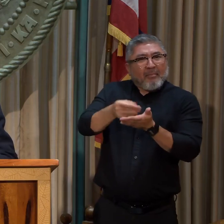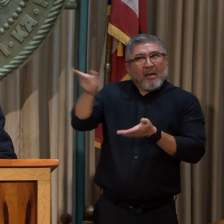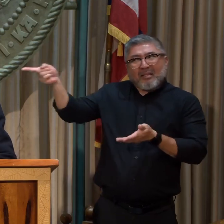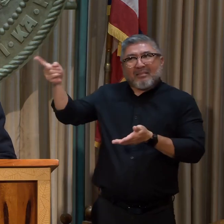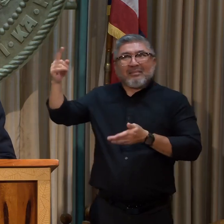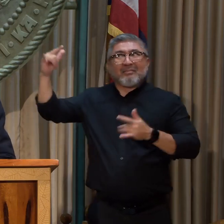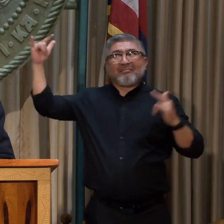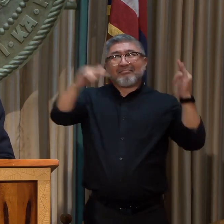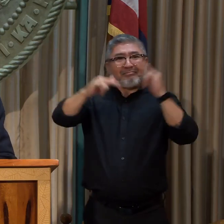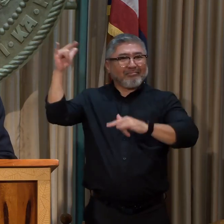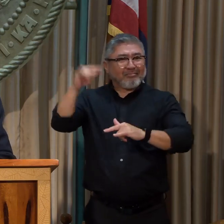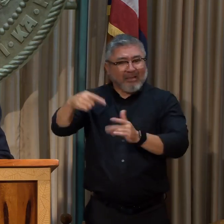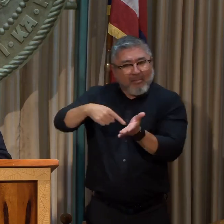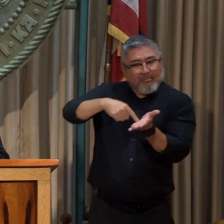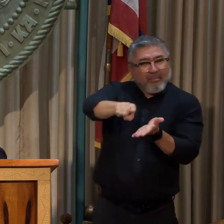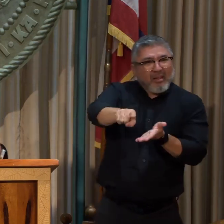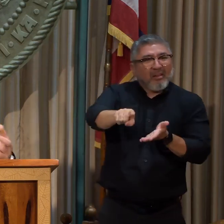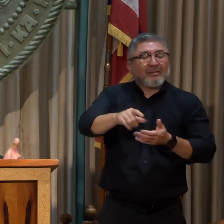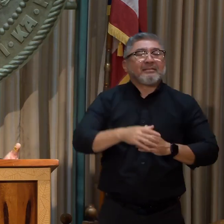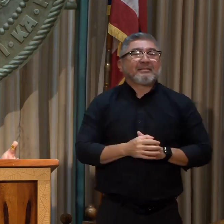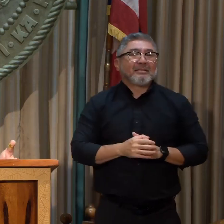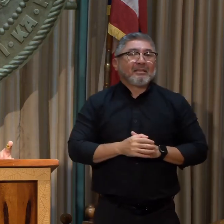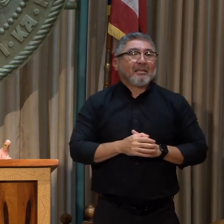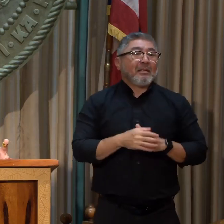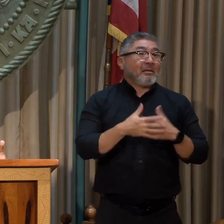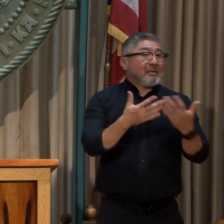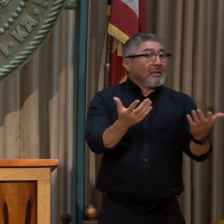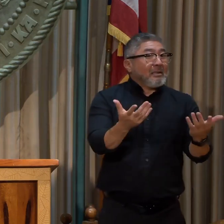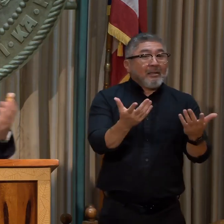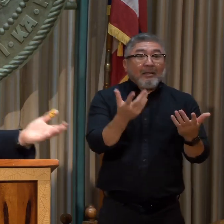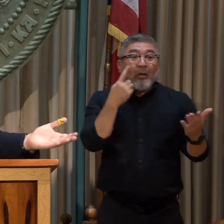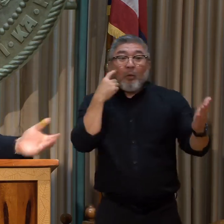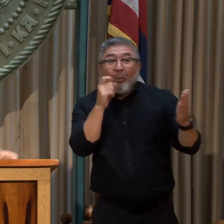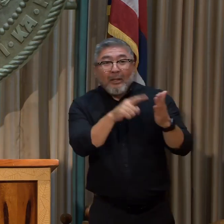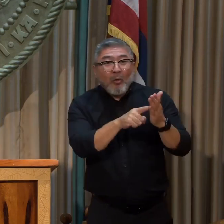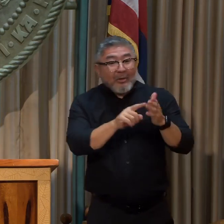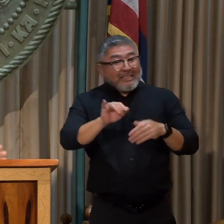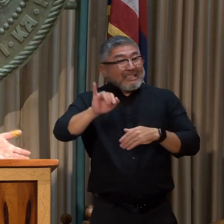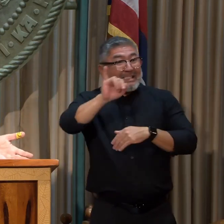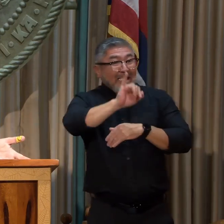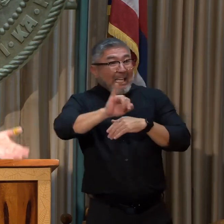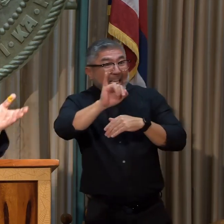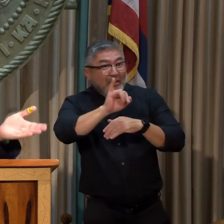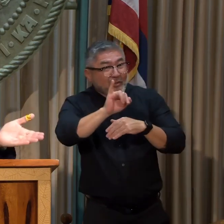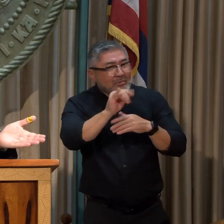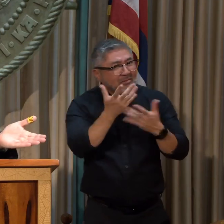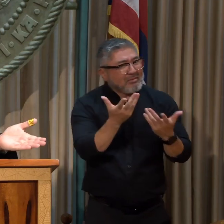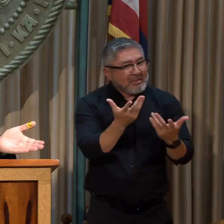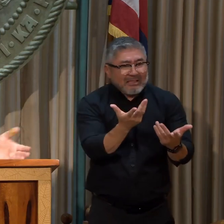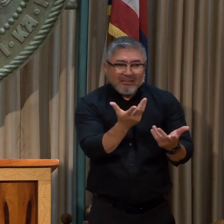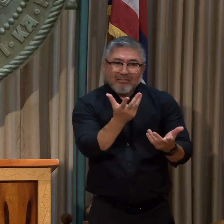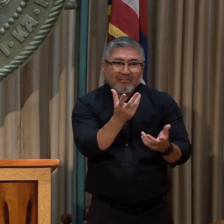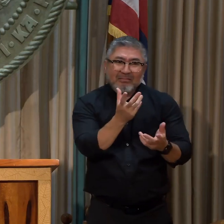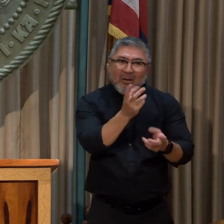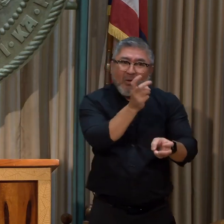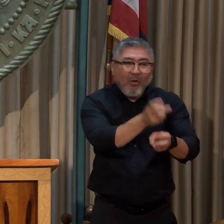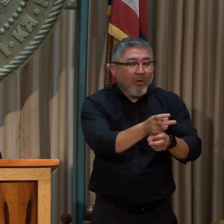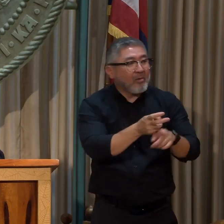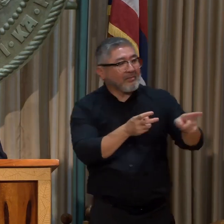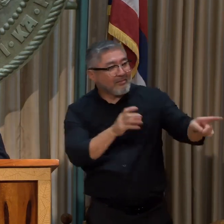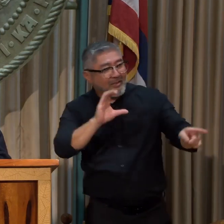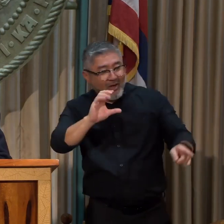more difficult to afford insurance against disasters, so we're lucky to have Chris working with our leaders on that.